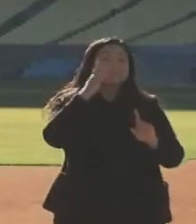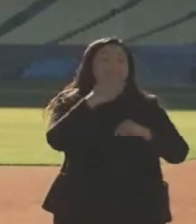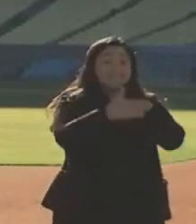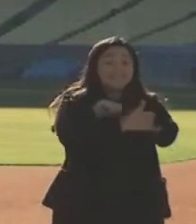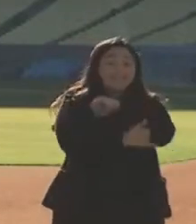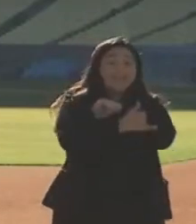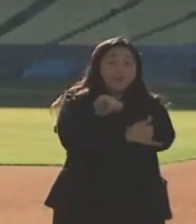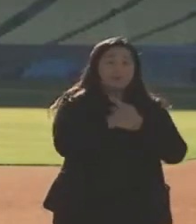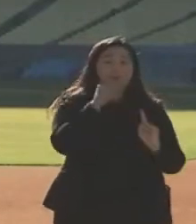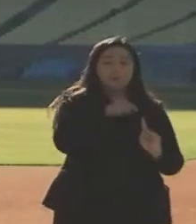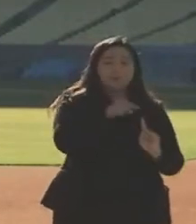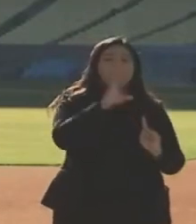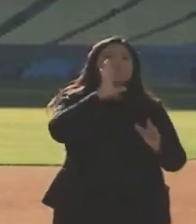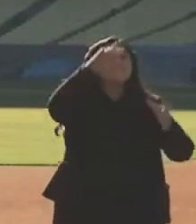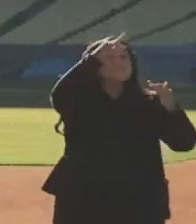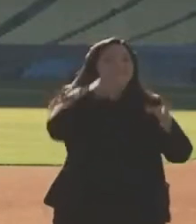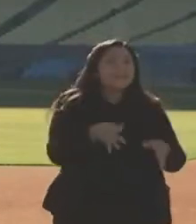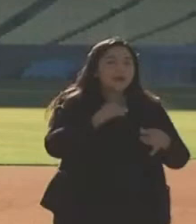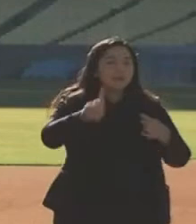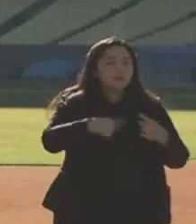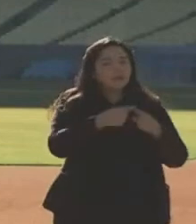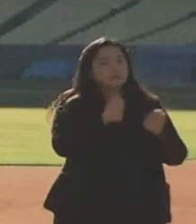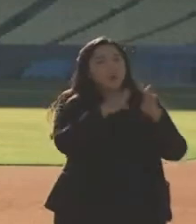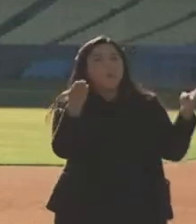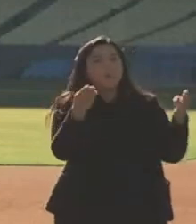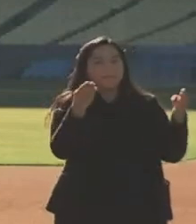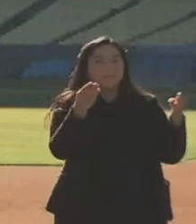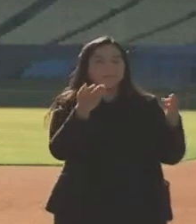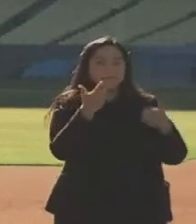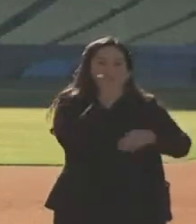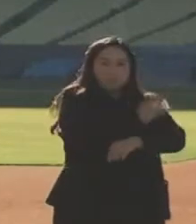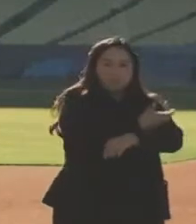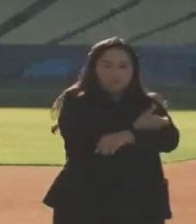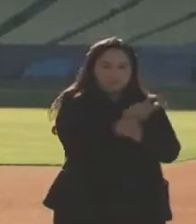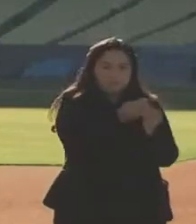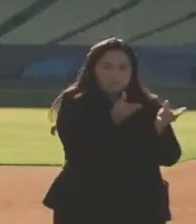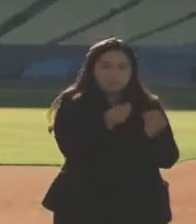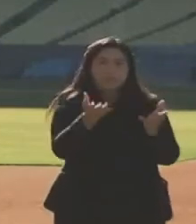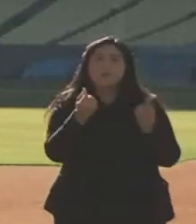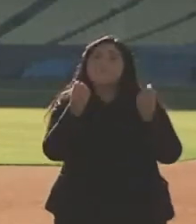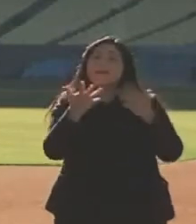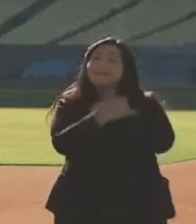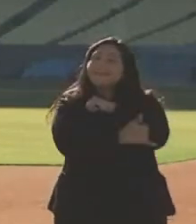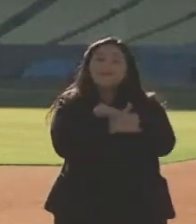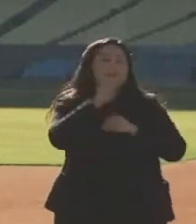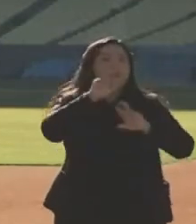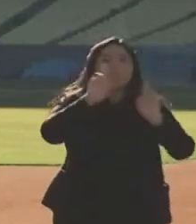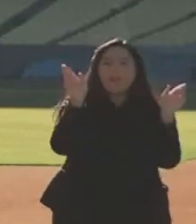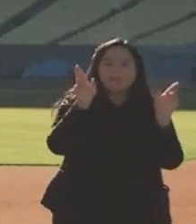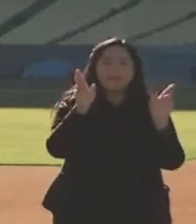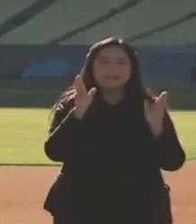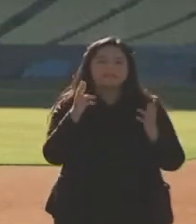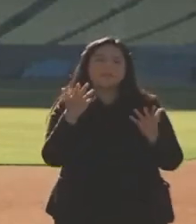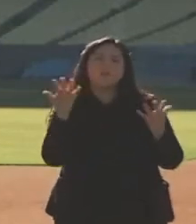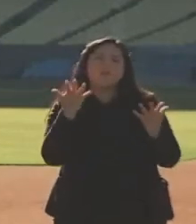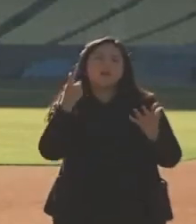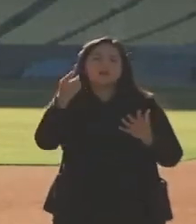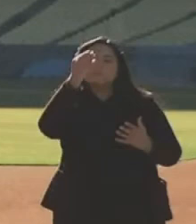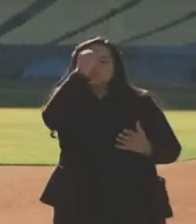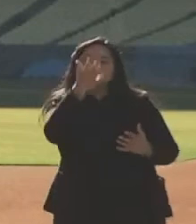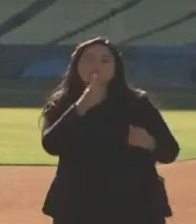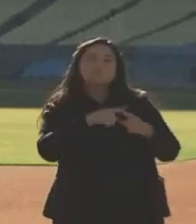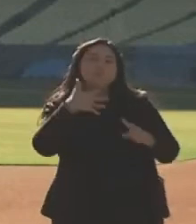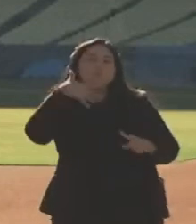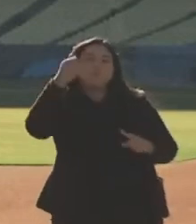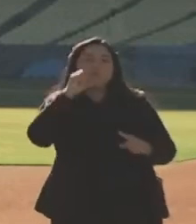to that age group in their jurisdictions. Many counties are still not ready. What do you say to elderly Californians who heard your announcement, left